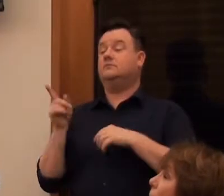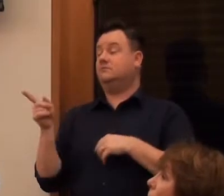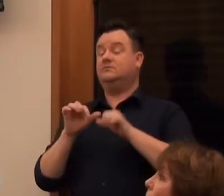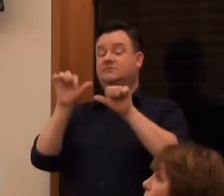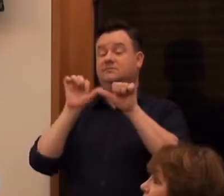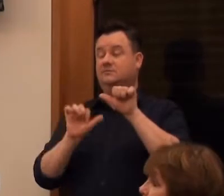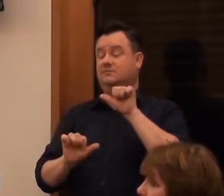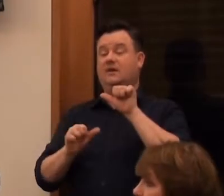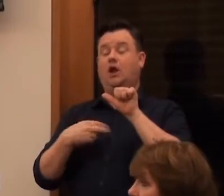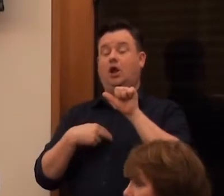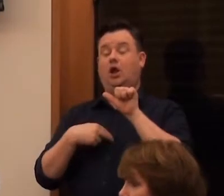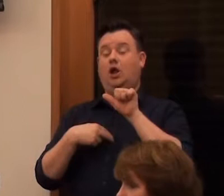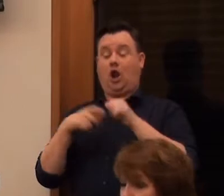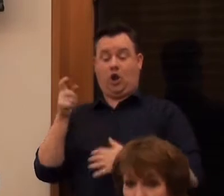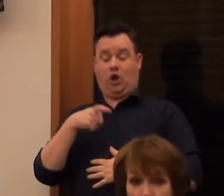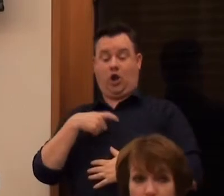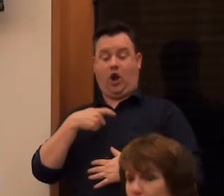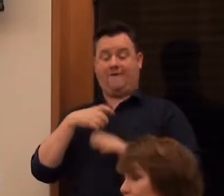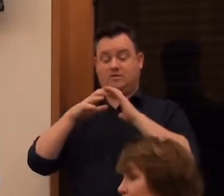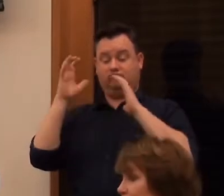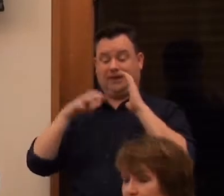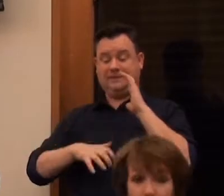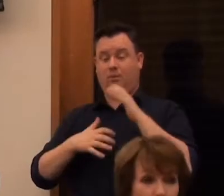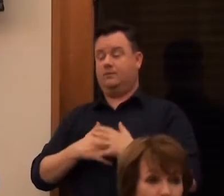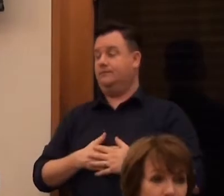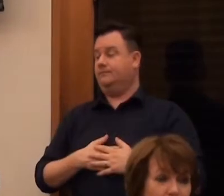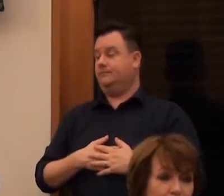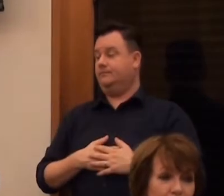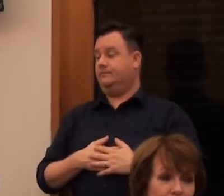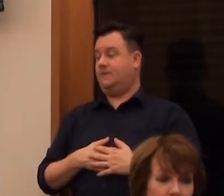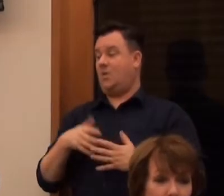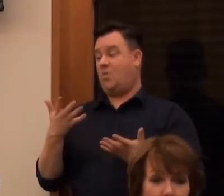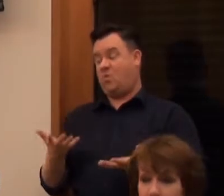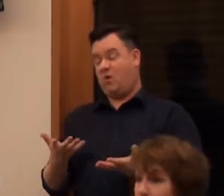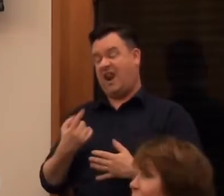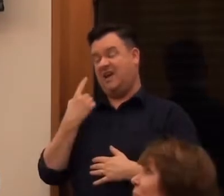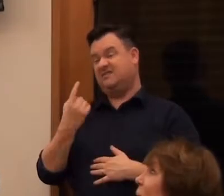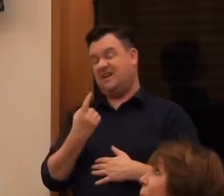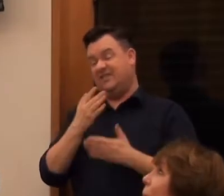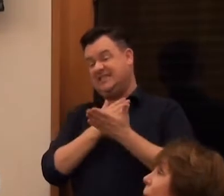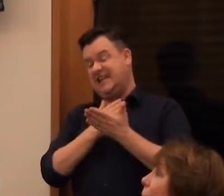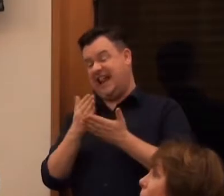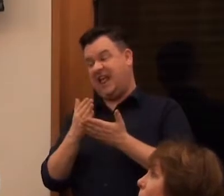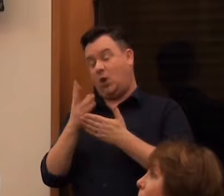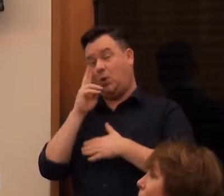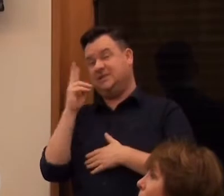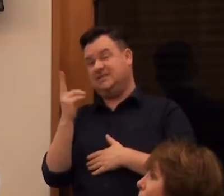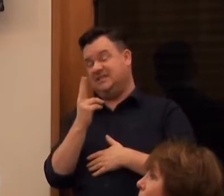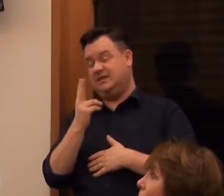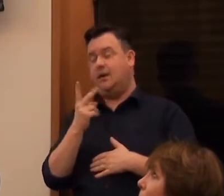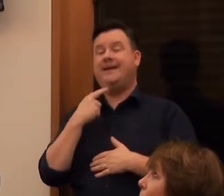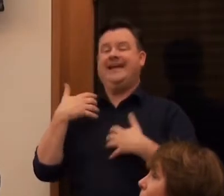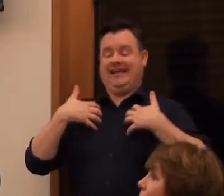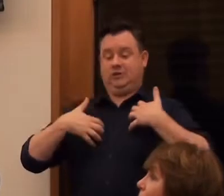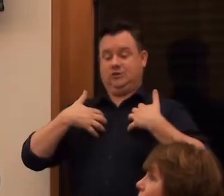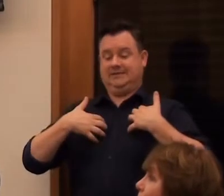to something called Nervous Brecken. Yeah. Well, I think it's self-explanatory. But I was interested, again, in like